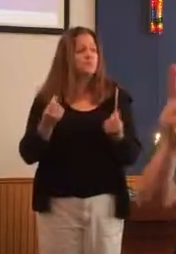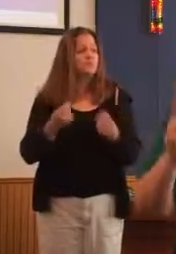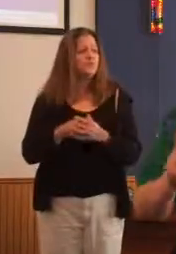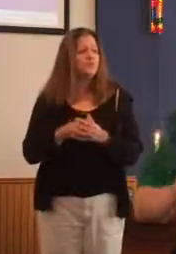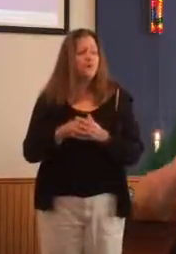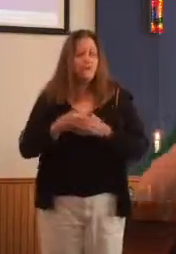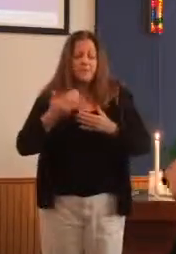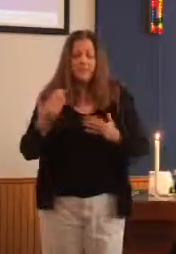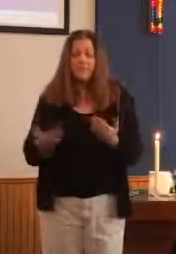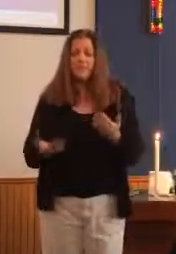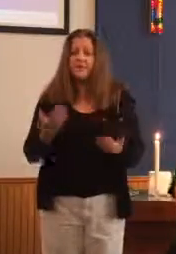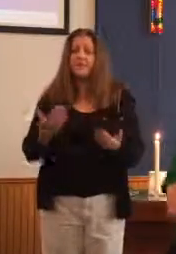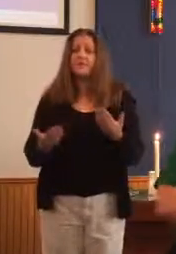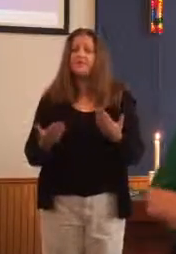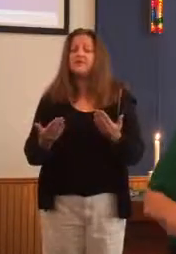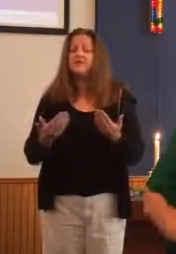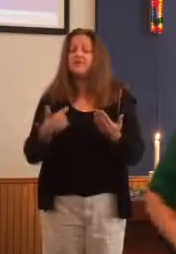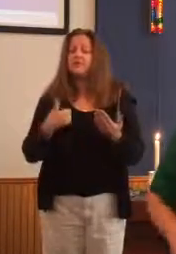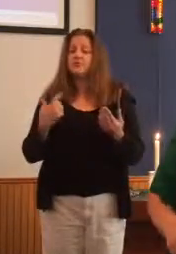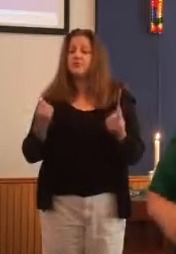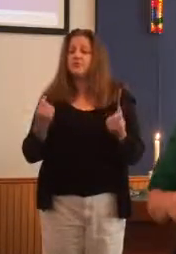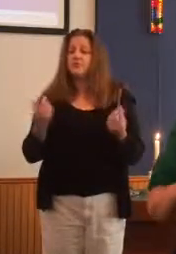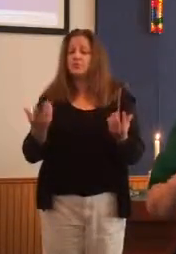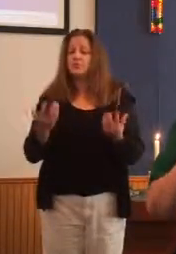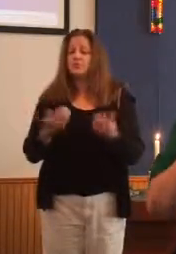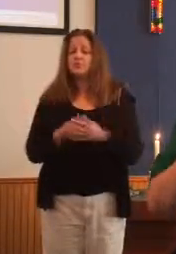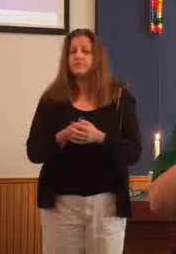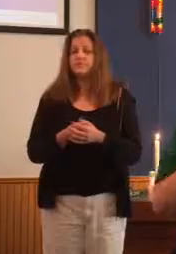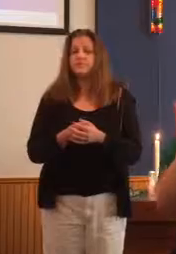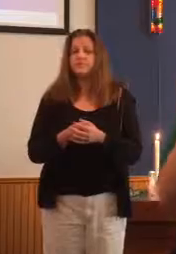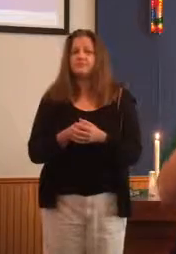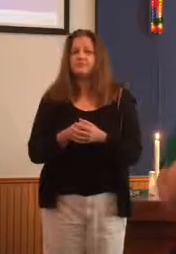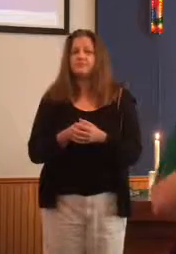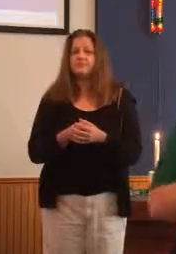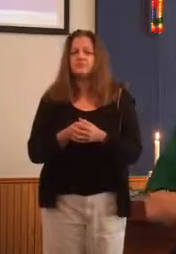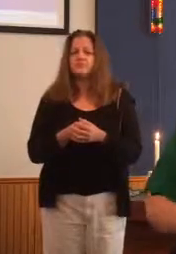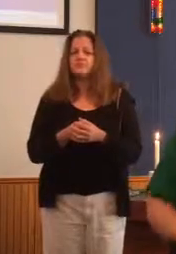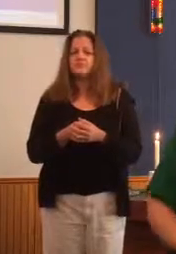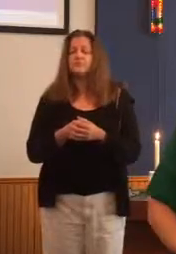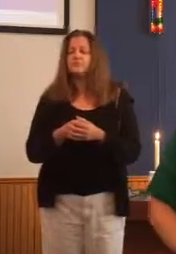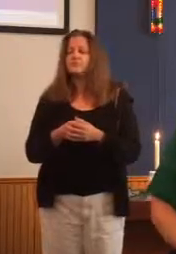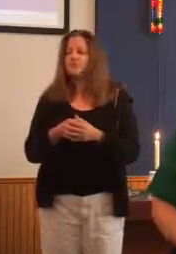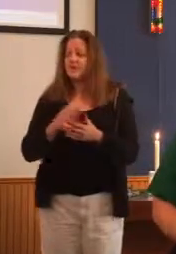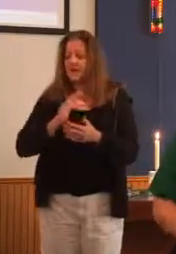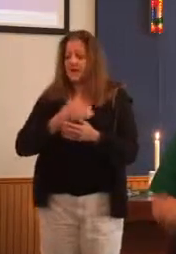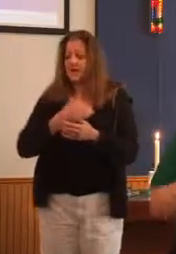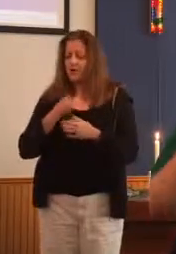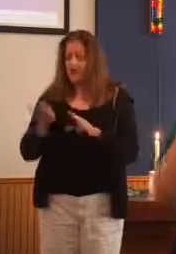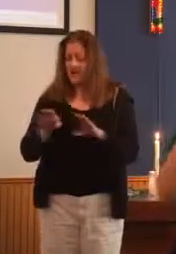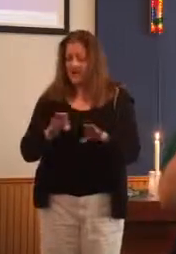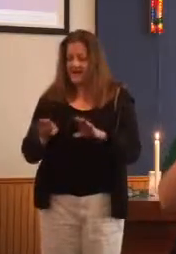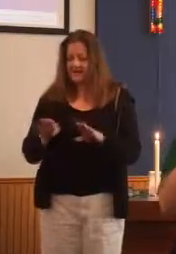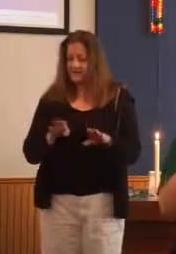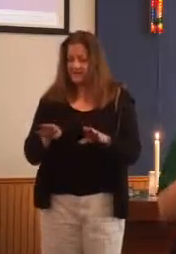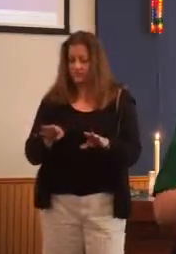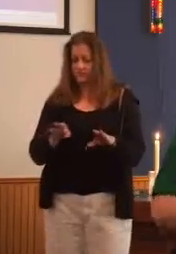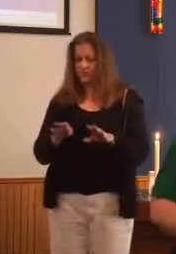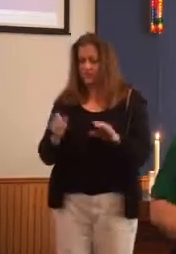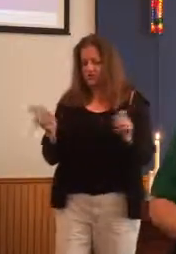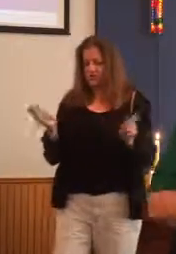maybe what we should do is change our behaviors based upon a little bit of learning.